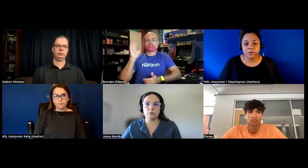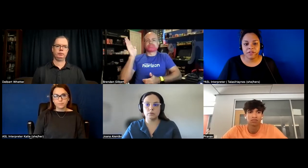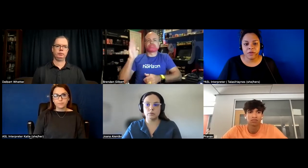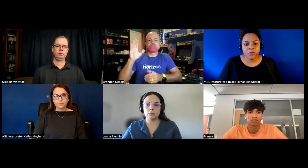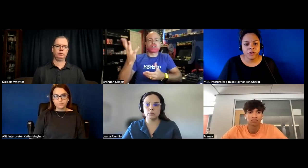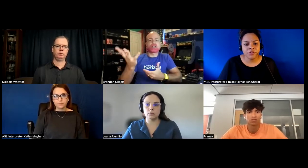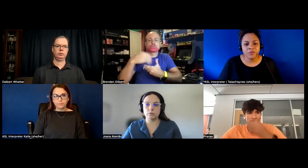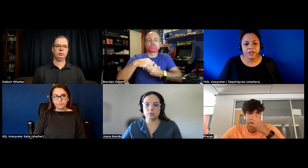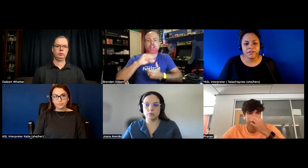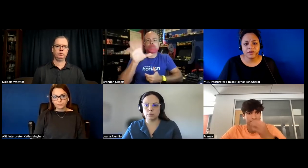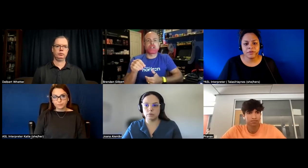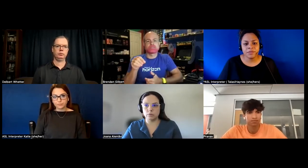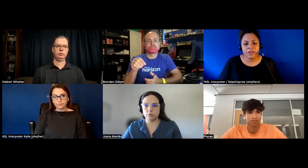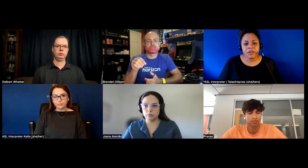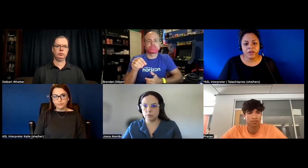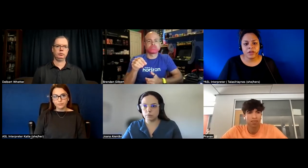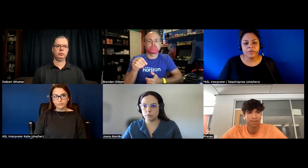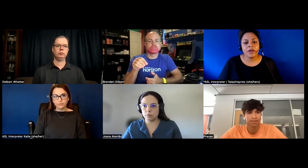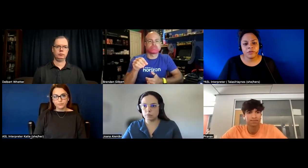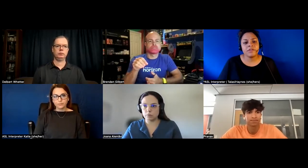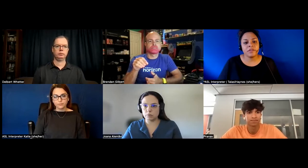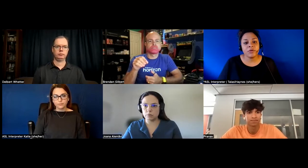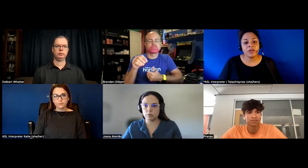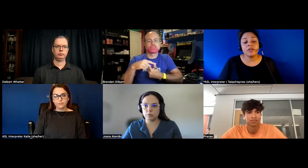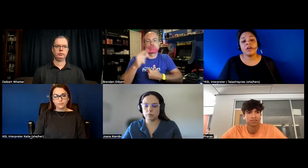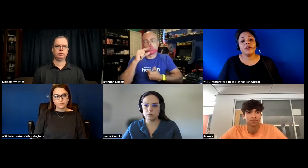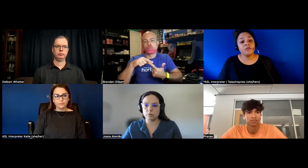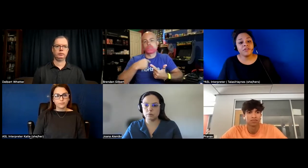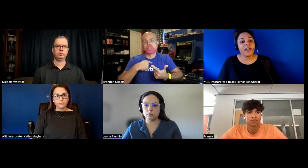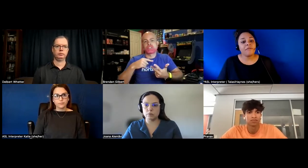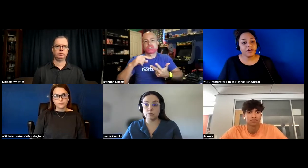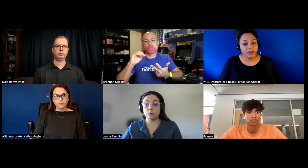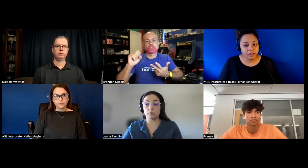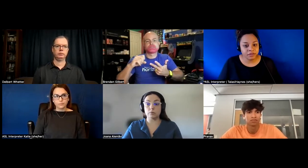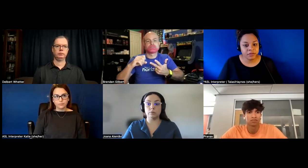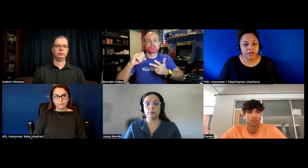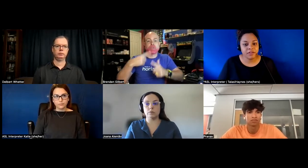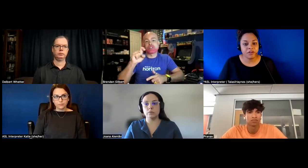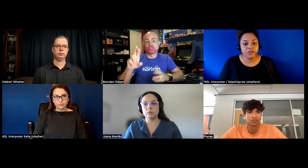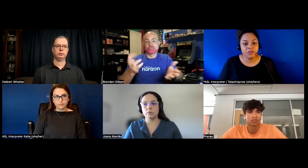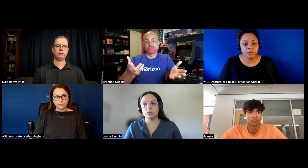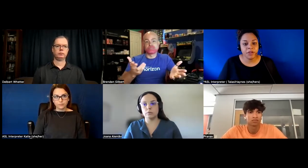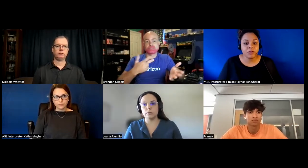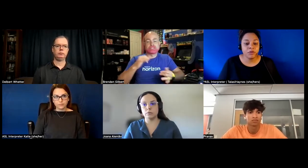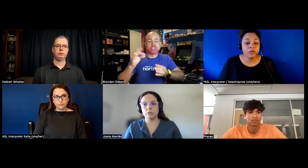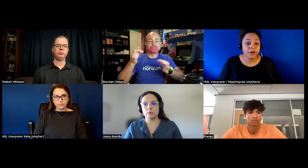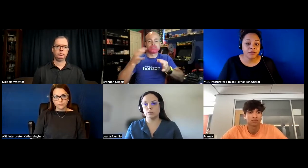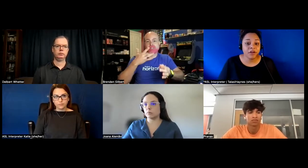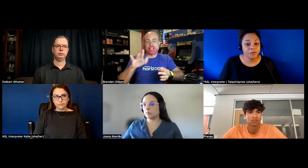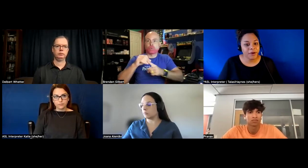example one or two weeks ago um i was doing an inclusive africa uh discussion it was me google microsoft was about